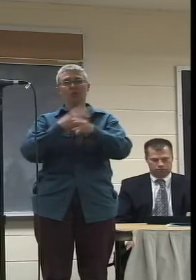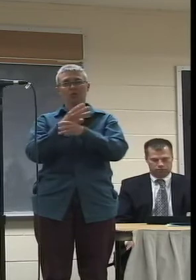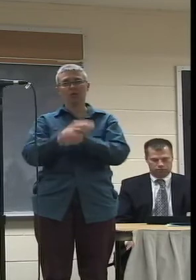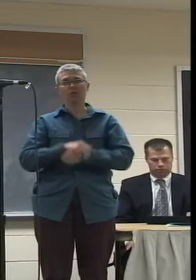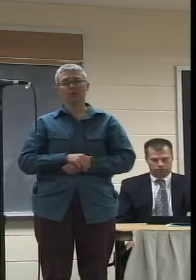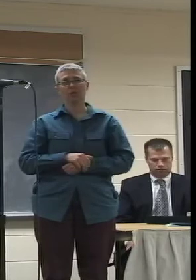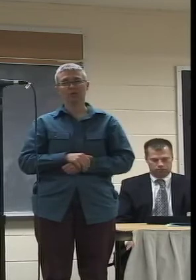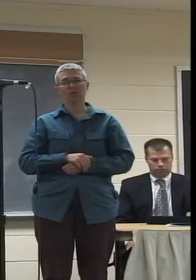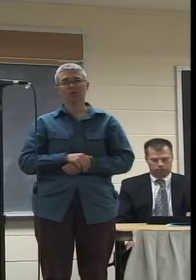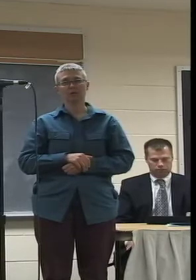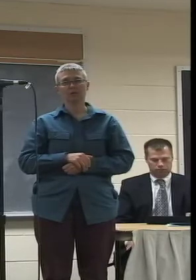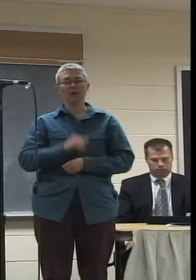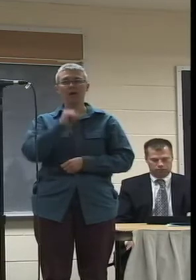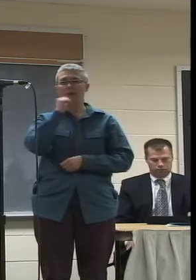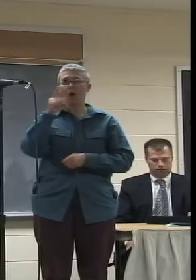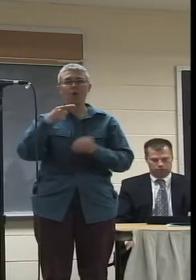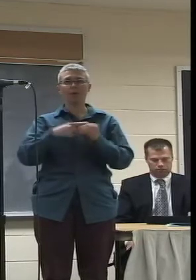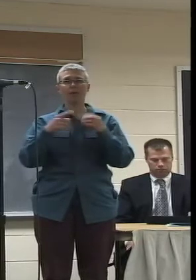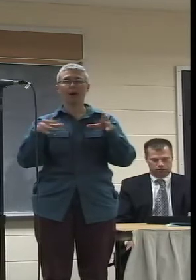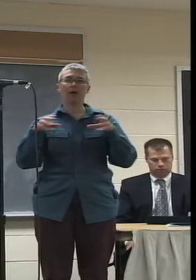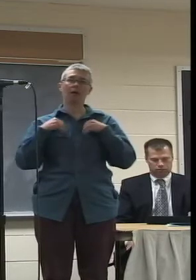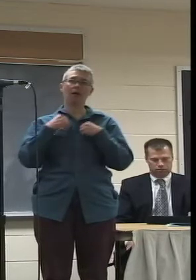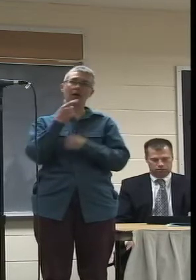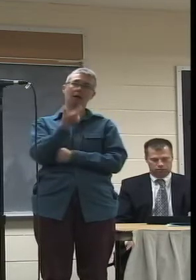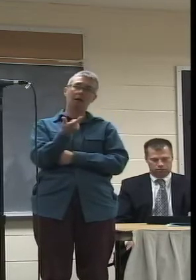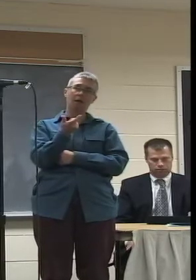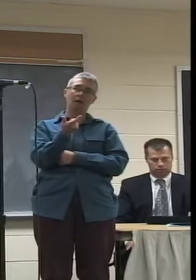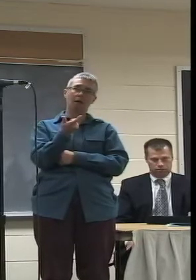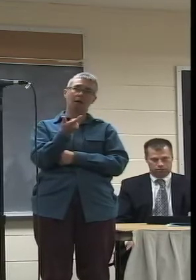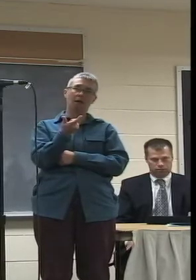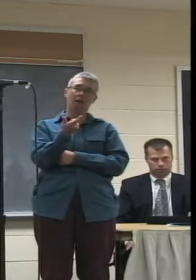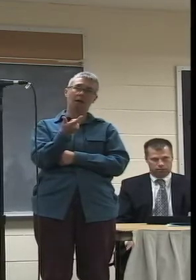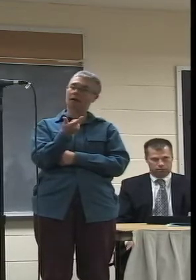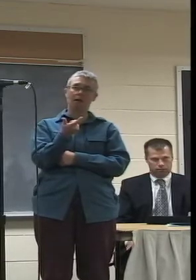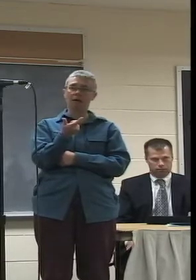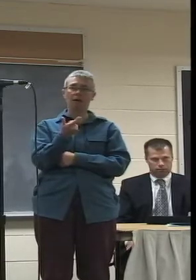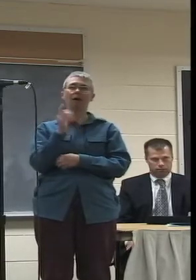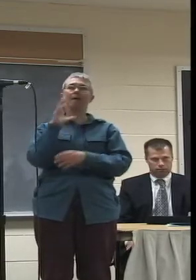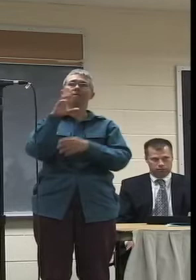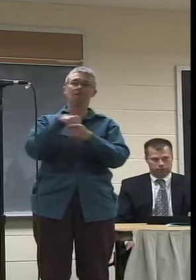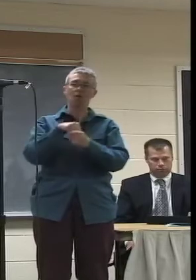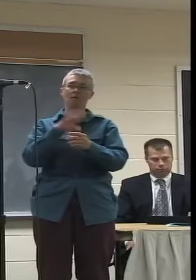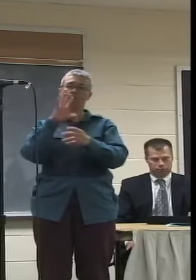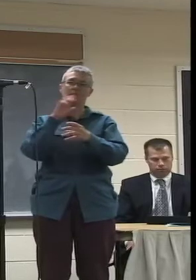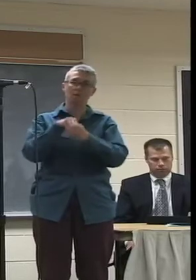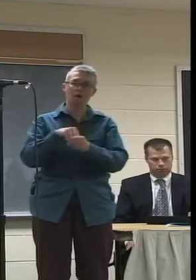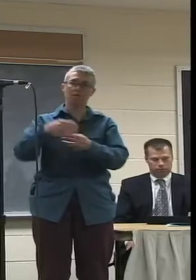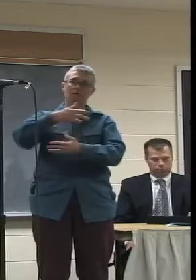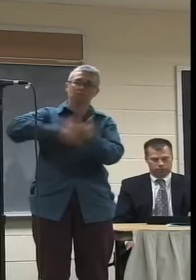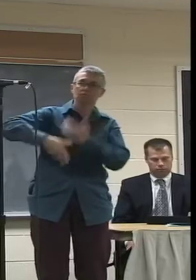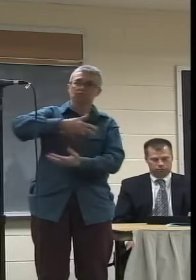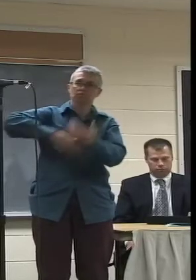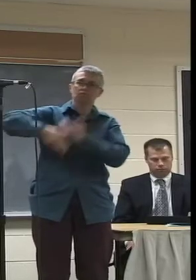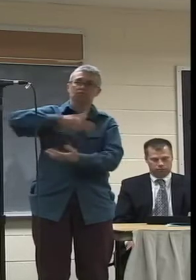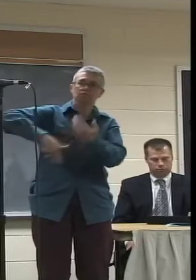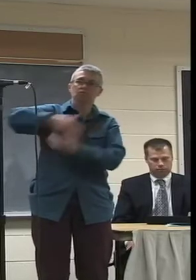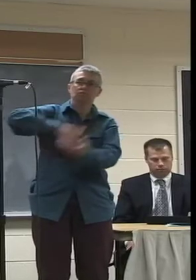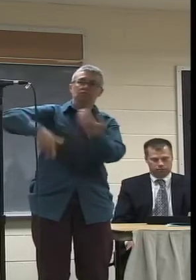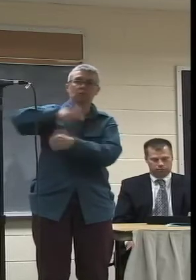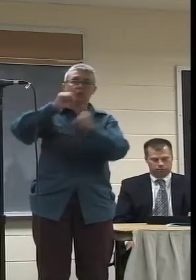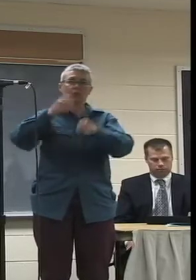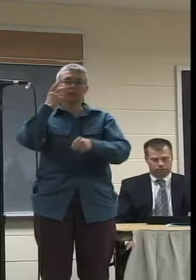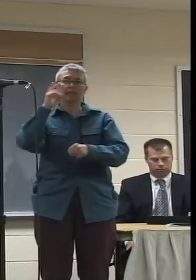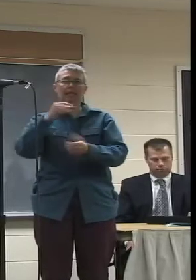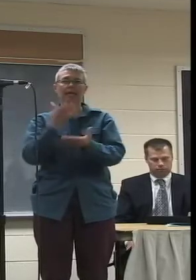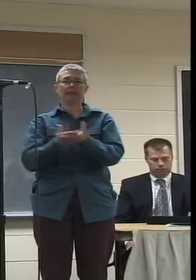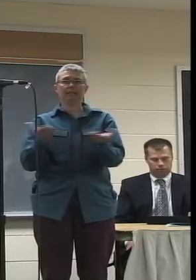only that, but it's not just about passive consumption anymore. It's about community involvement and engagement. And I think you can see that evidence here tonight.